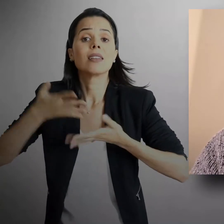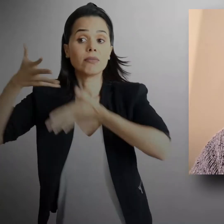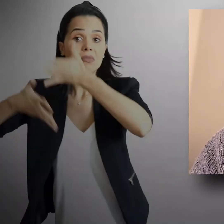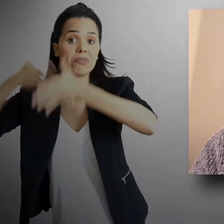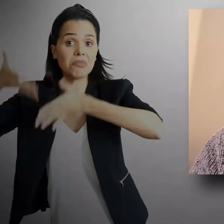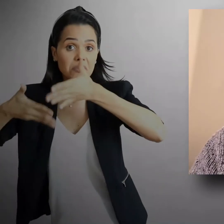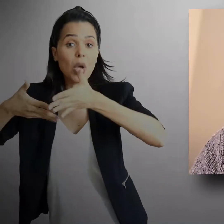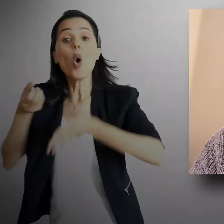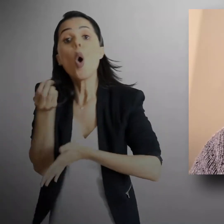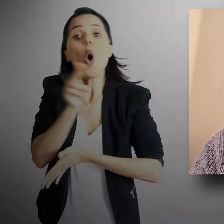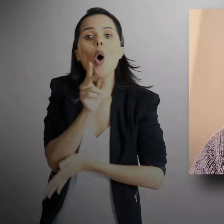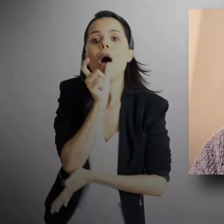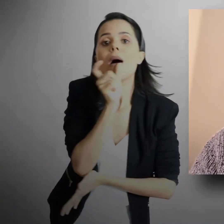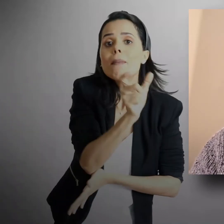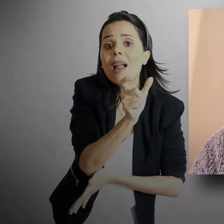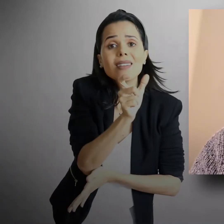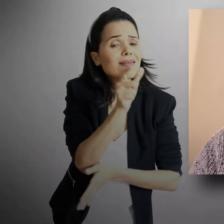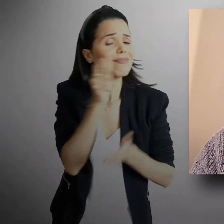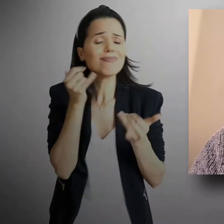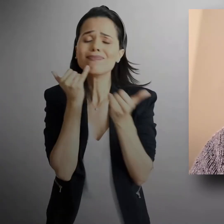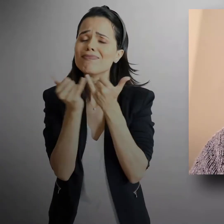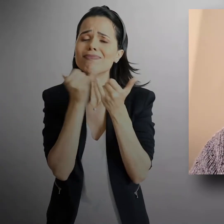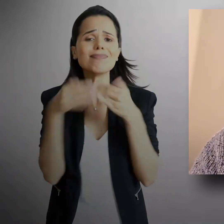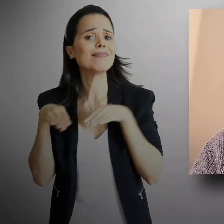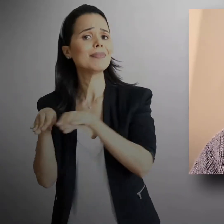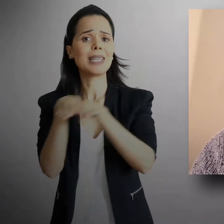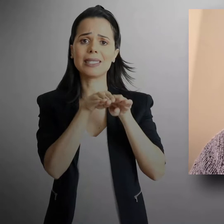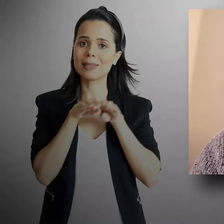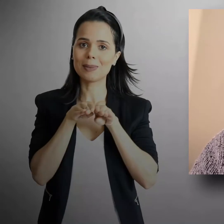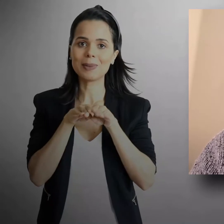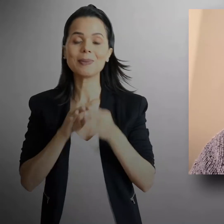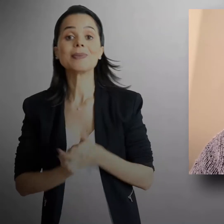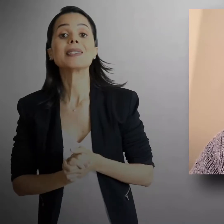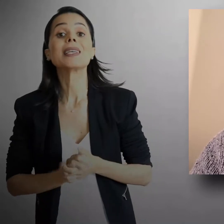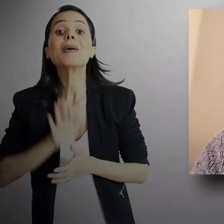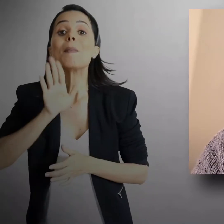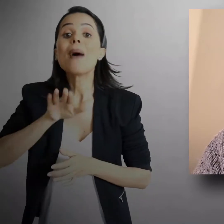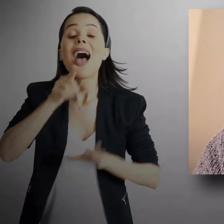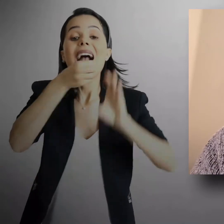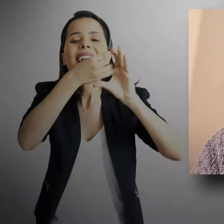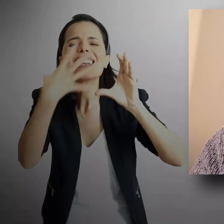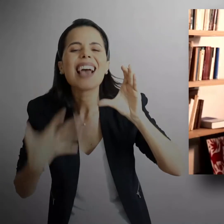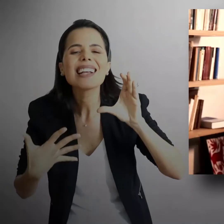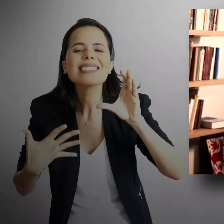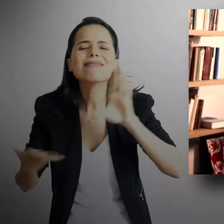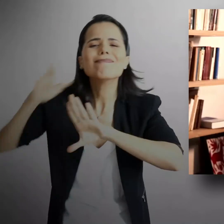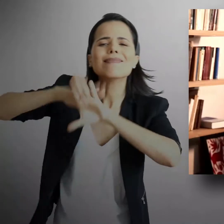externalizing it in sound or in sign, which is about the same. But